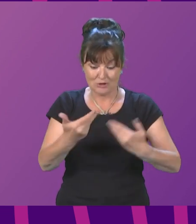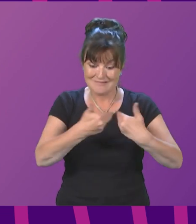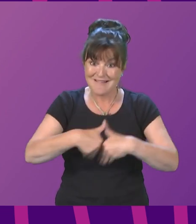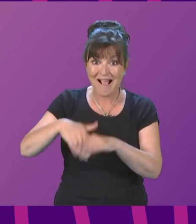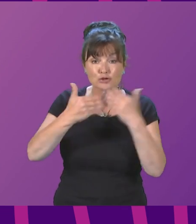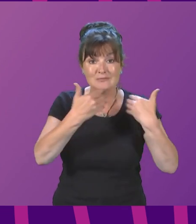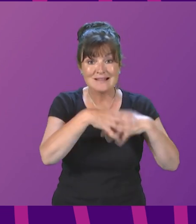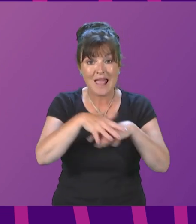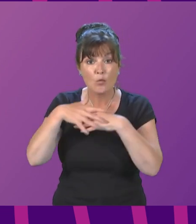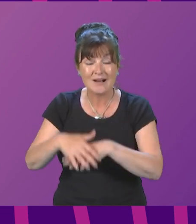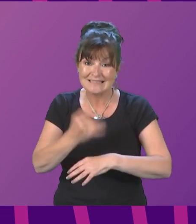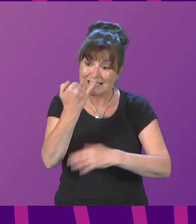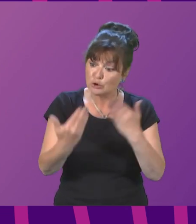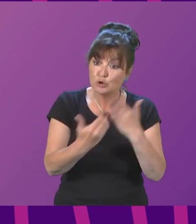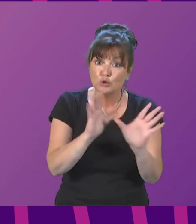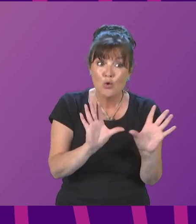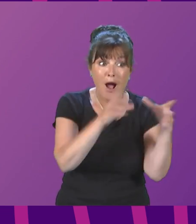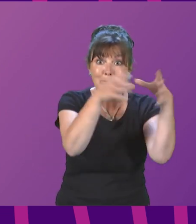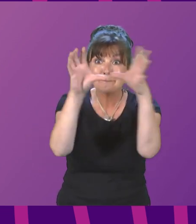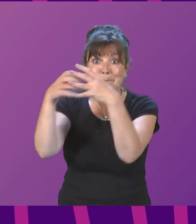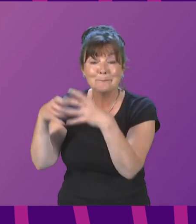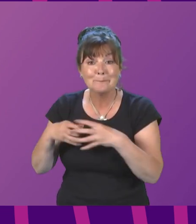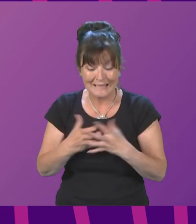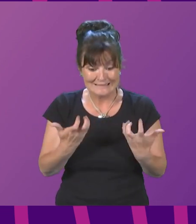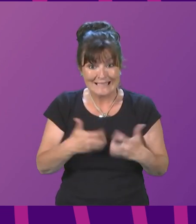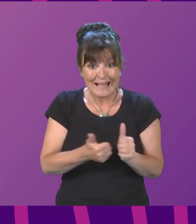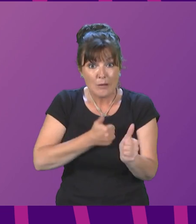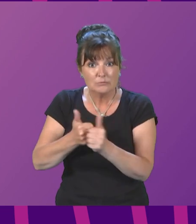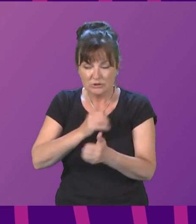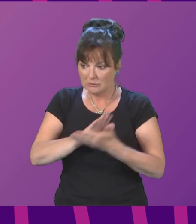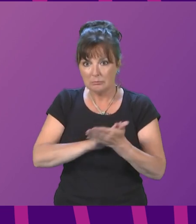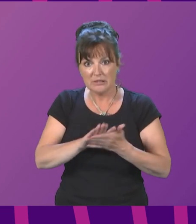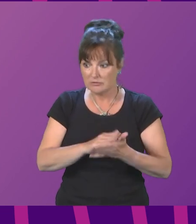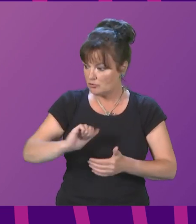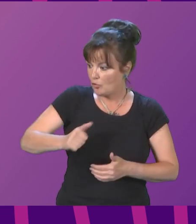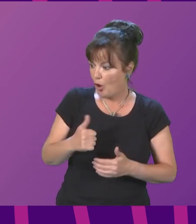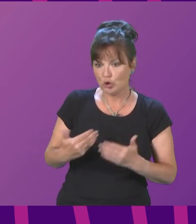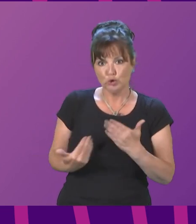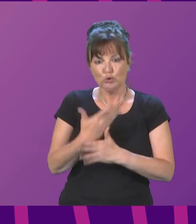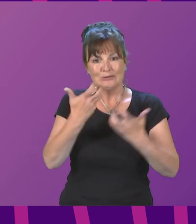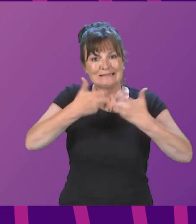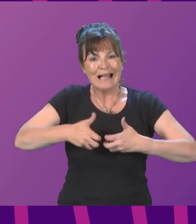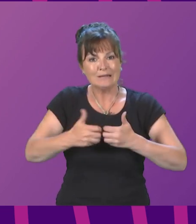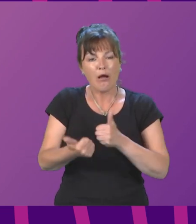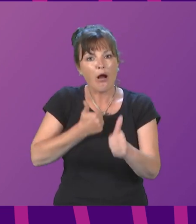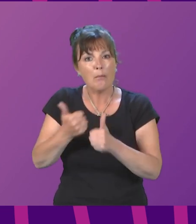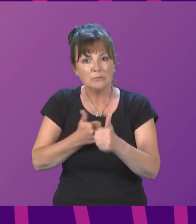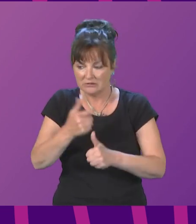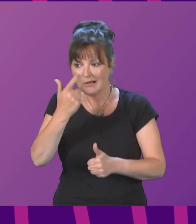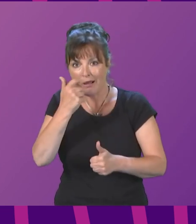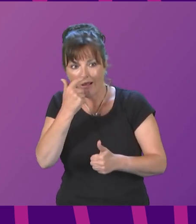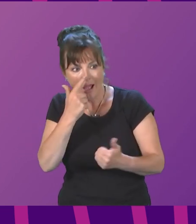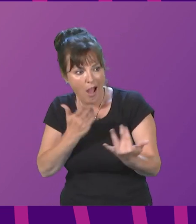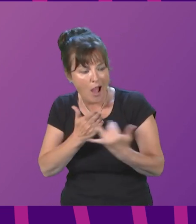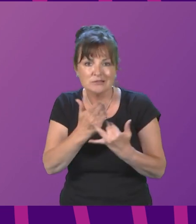six new hubs for tech companies, giving Scotland's tech startups access to some of the best development and support anywhere